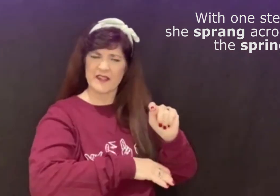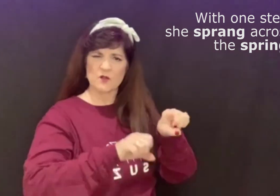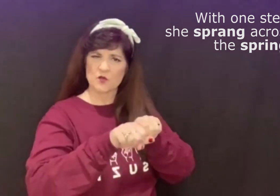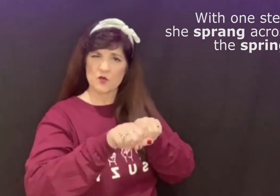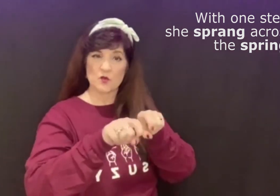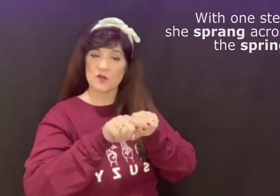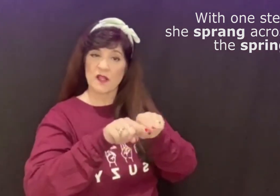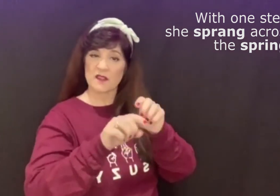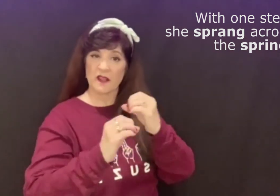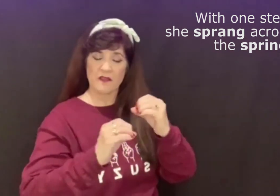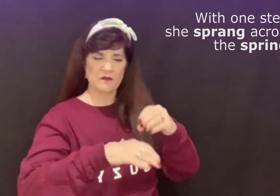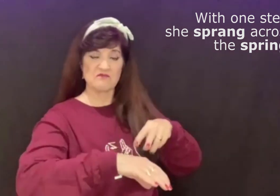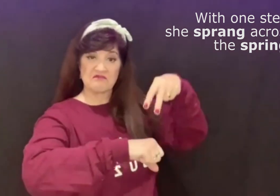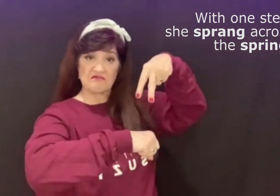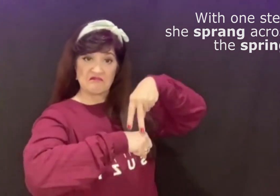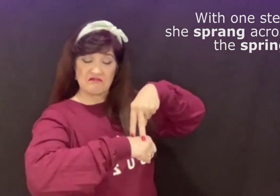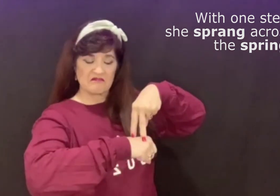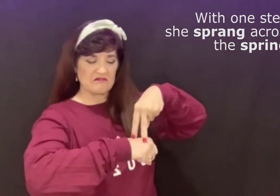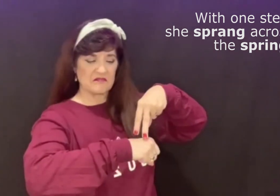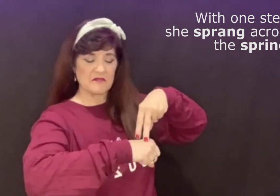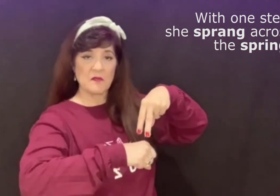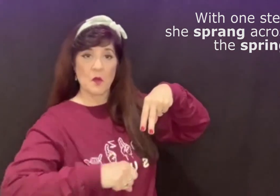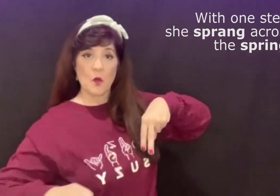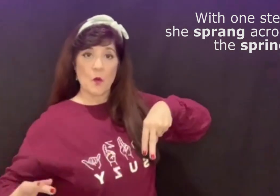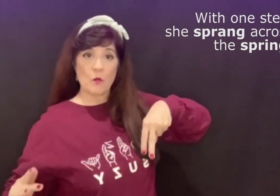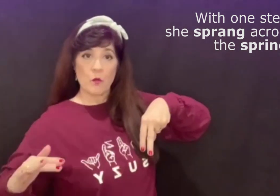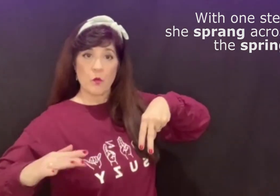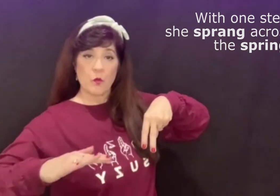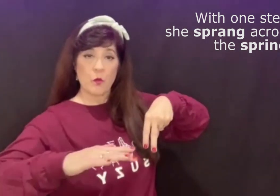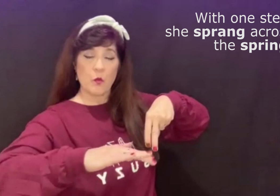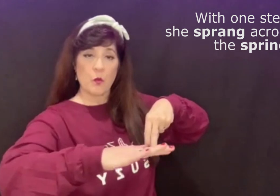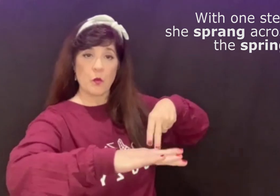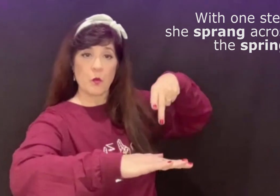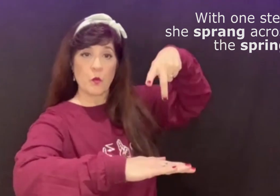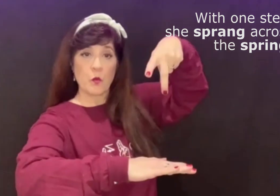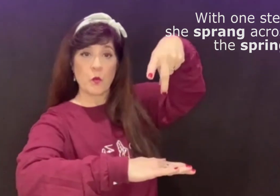stands on one rock and jumps to the other side of the spring.